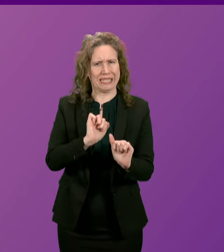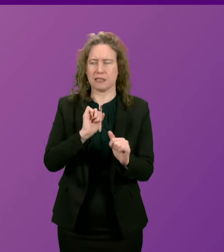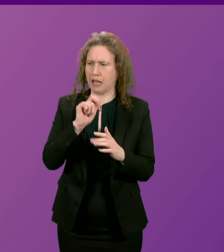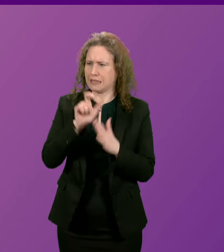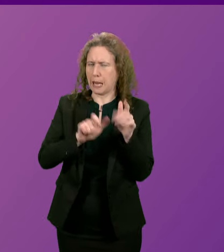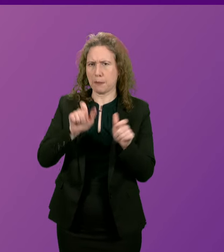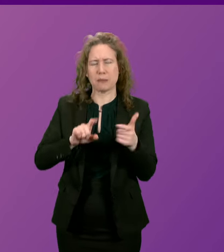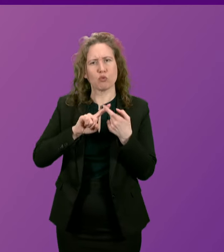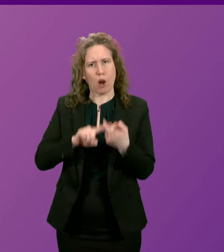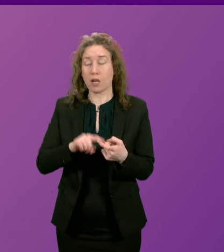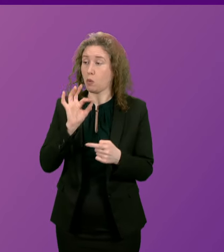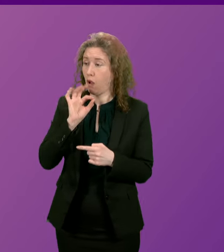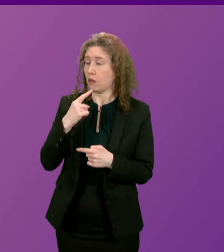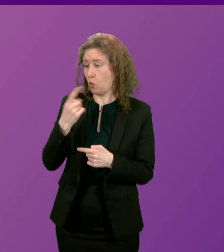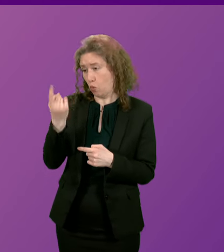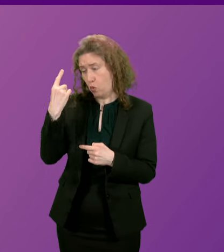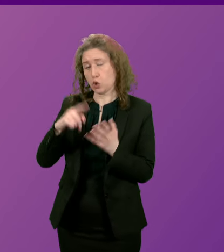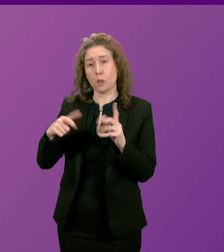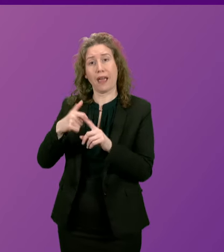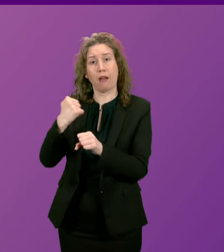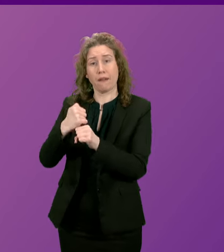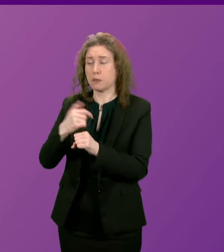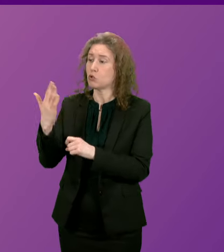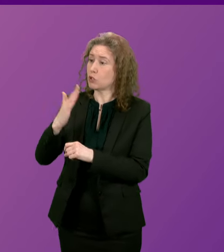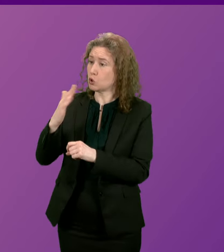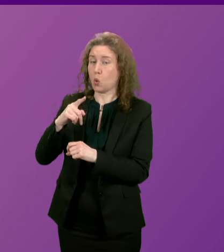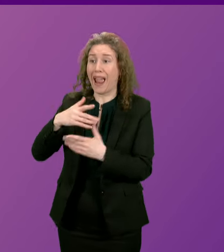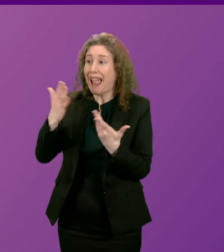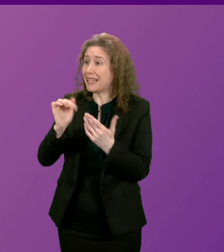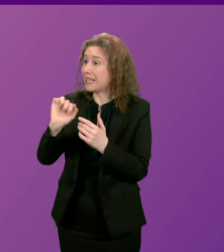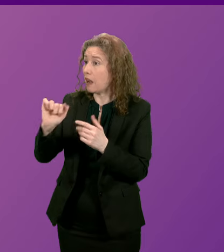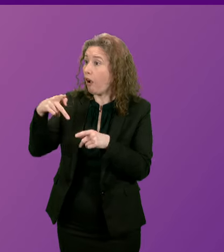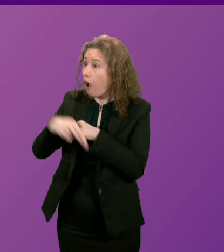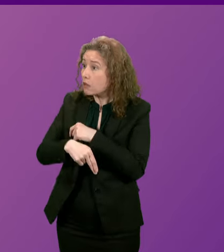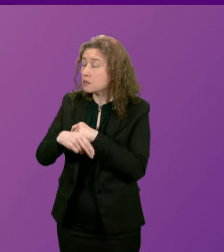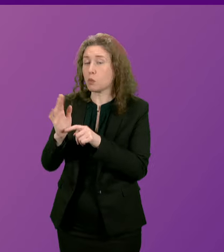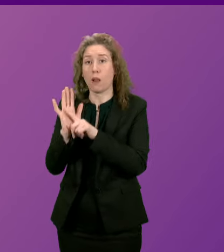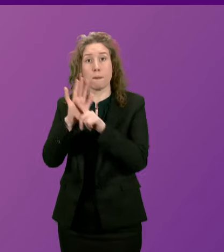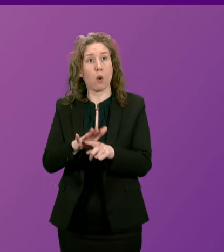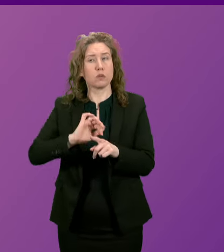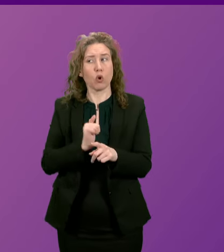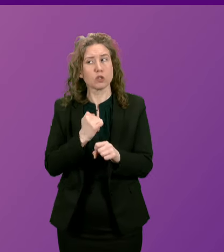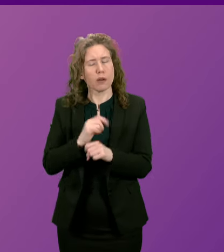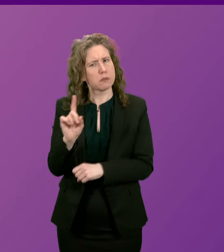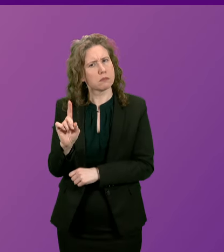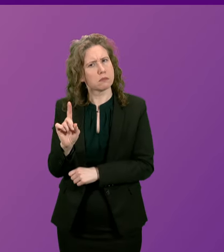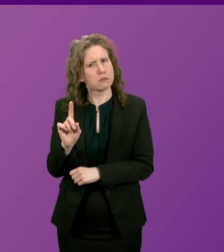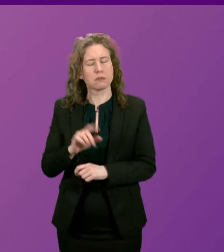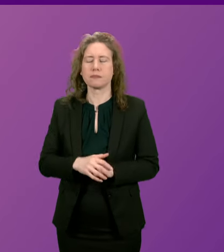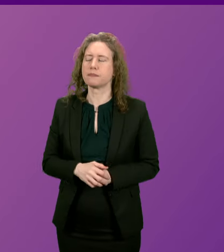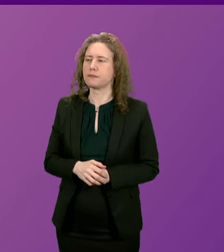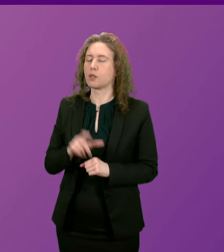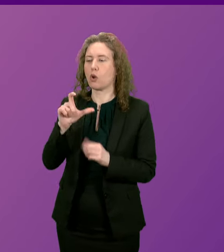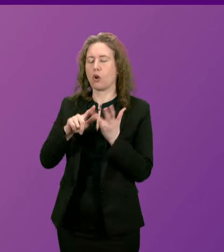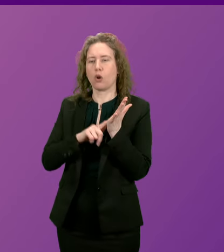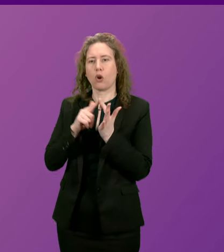my UK government to also provide assurance that it will not seek to impose any resultant cuts to expenditure on the Scottish government Colette Stephenson